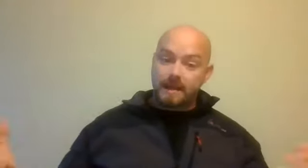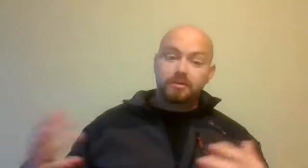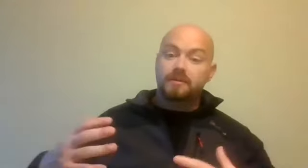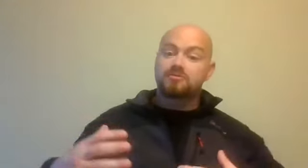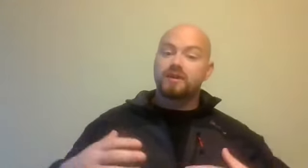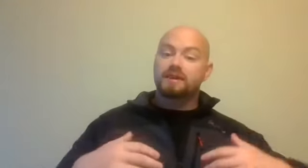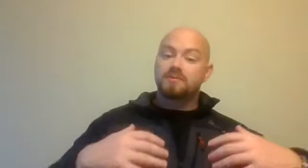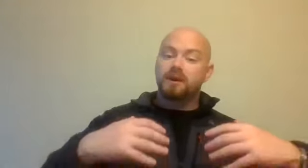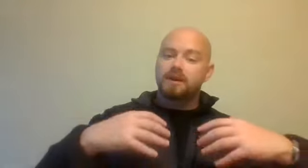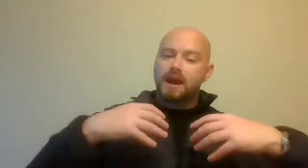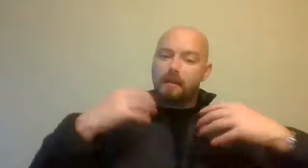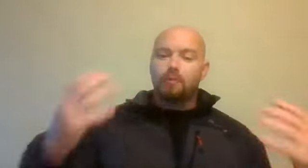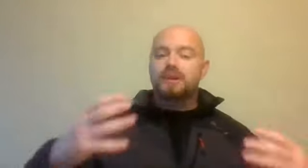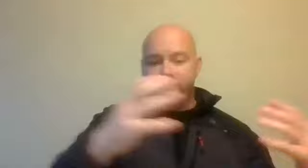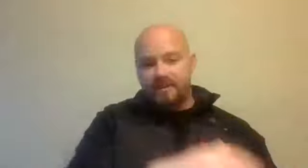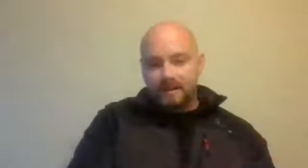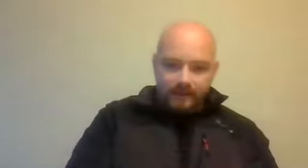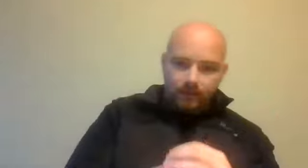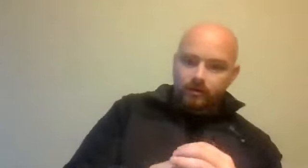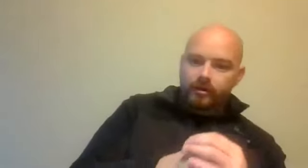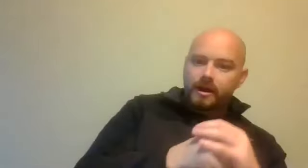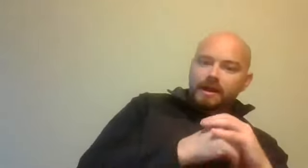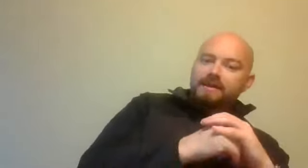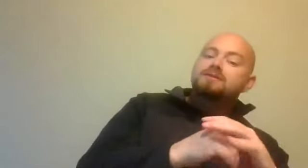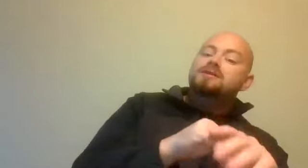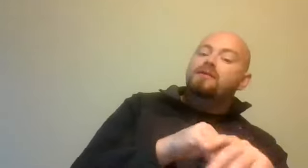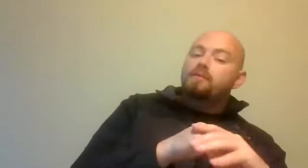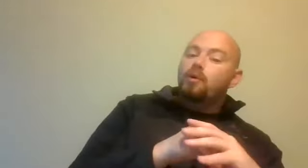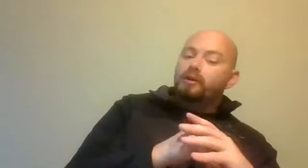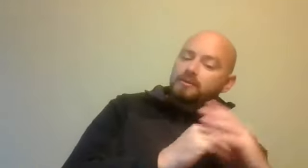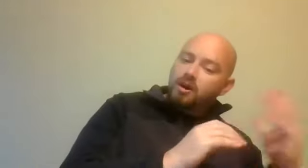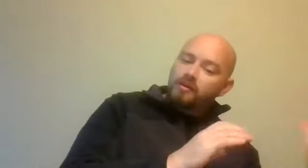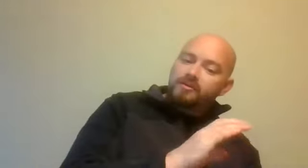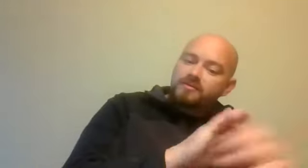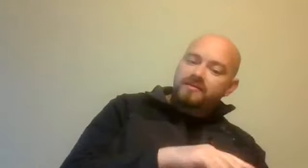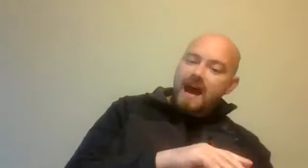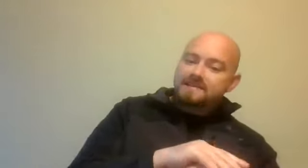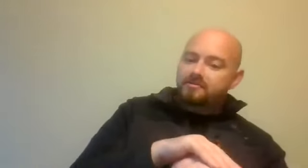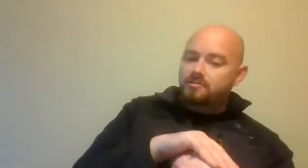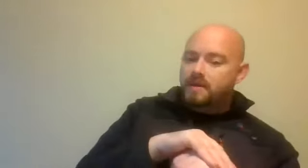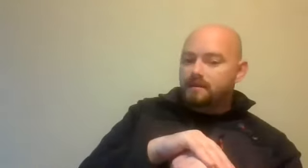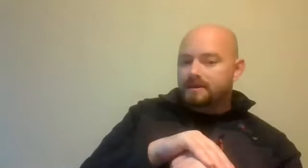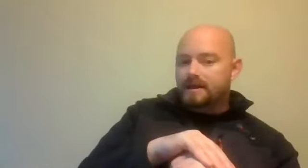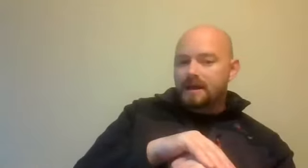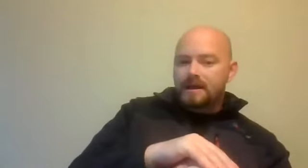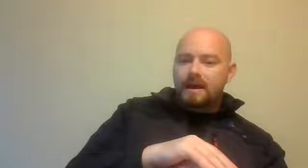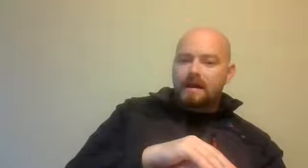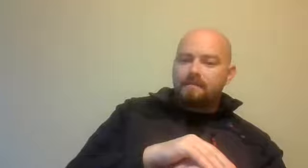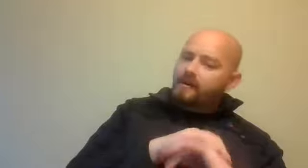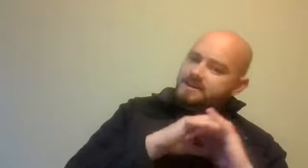same time constraint as we might emotionally feel that we are under. That's also very important and I was talking about this with a fantastic group of people today, very